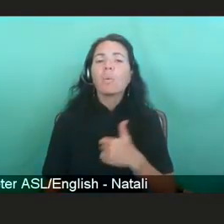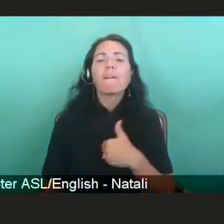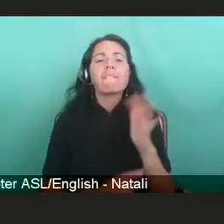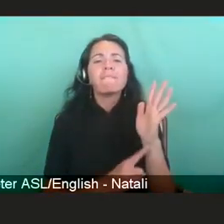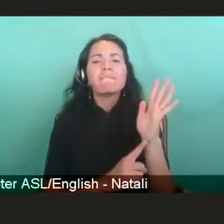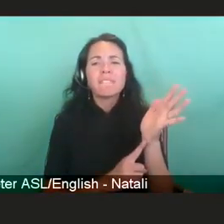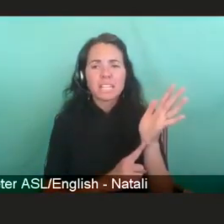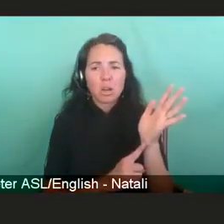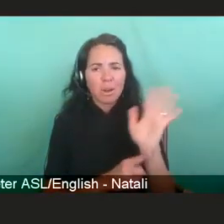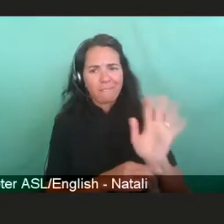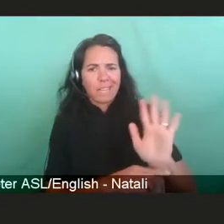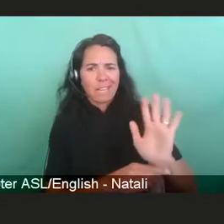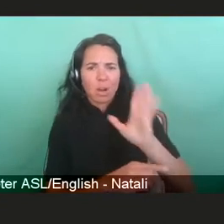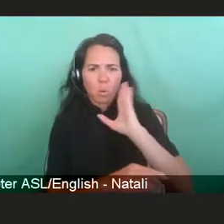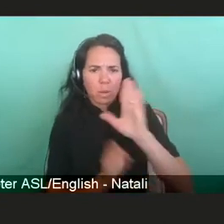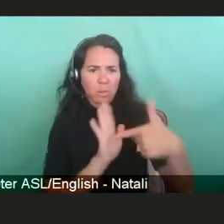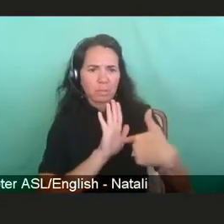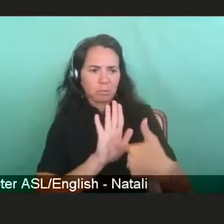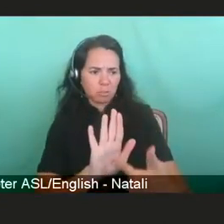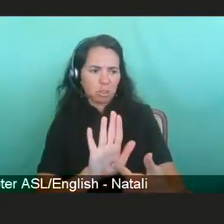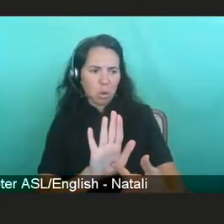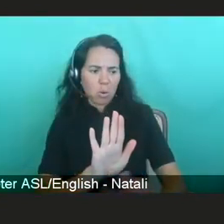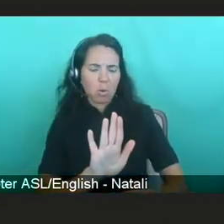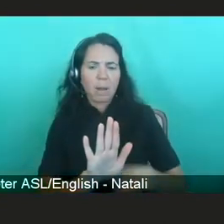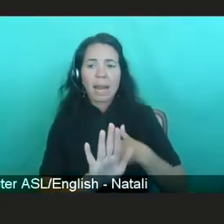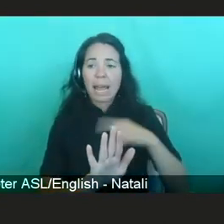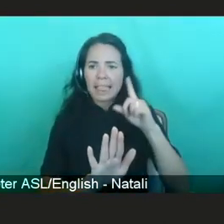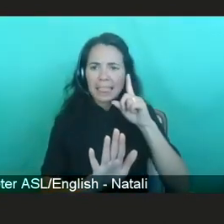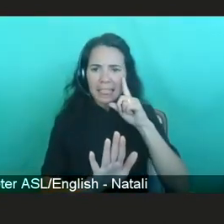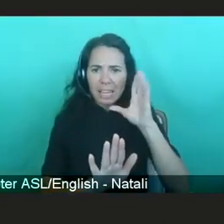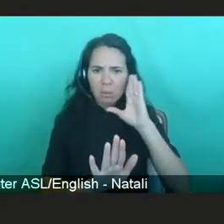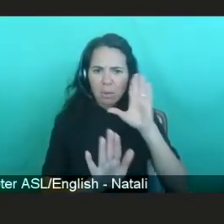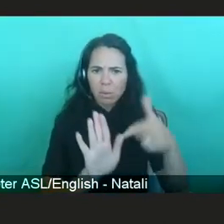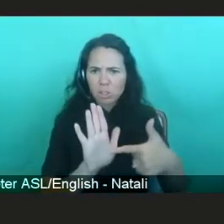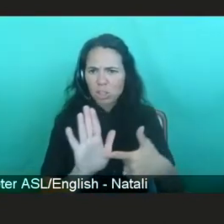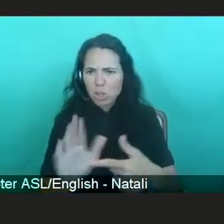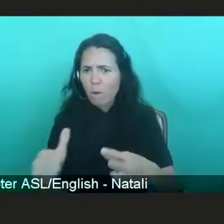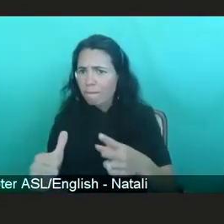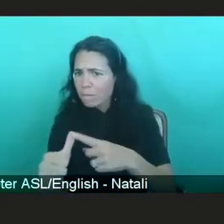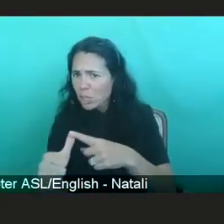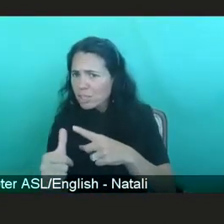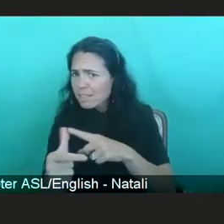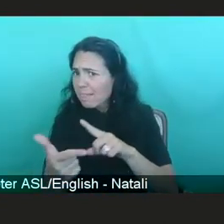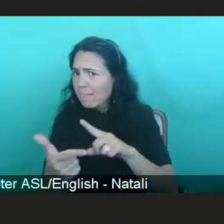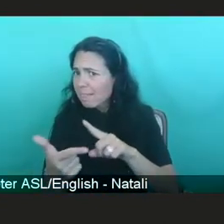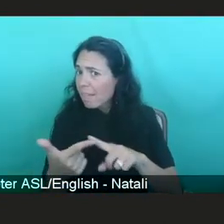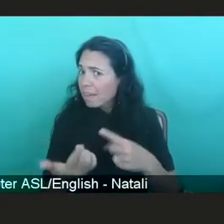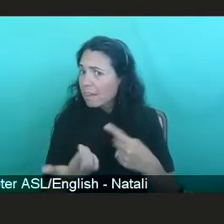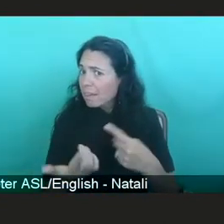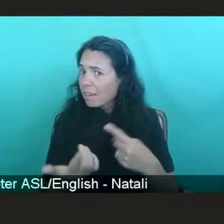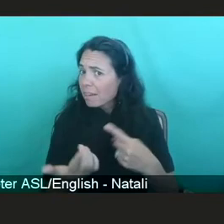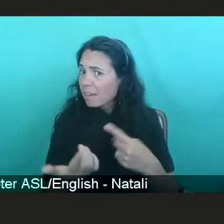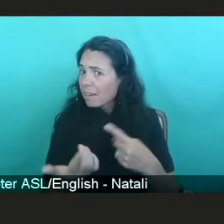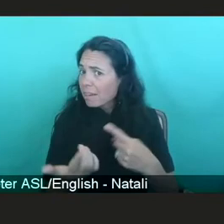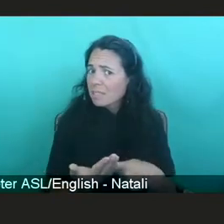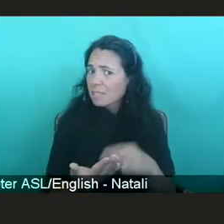to be able to show. And I believe we're going to show this first and then talk what it looks like.